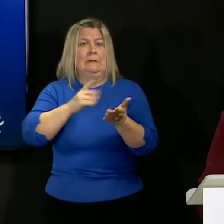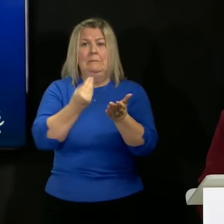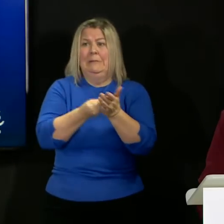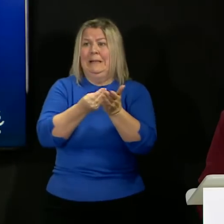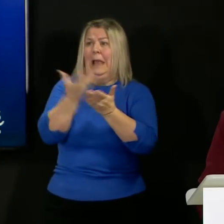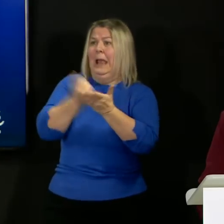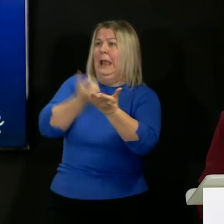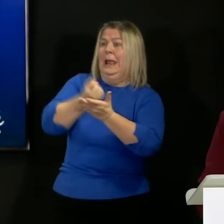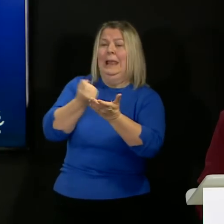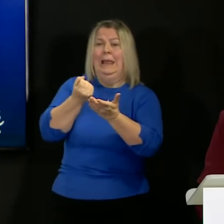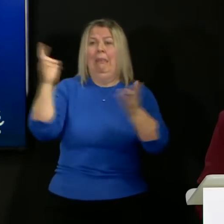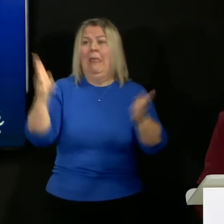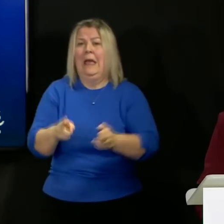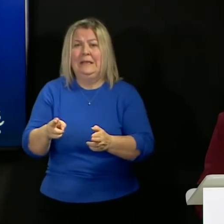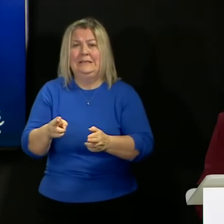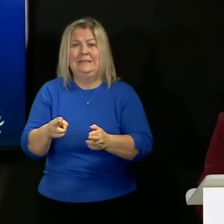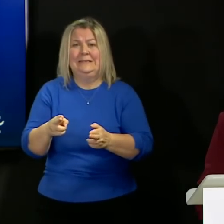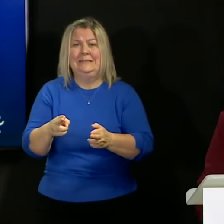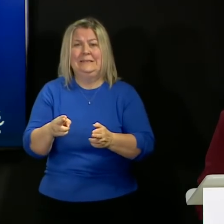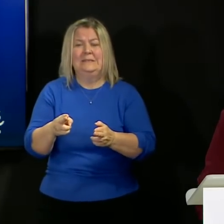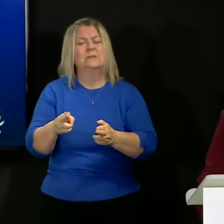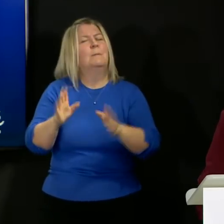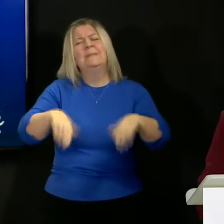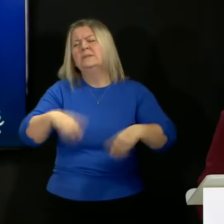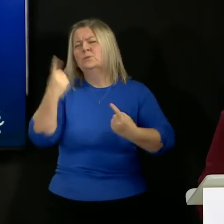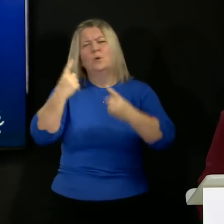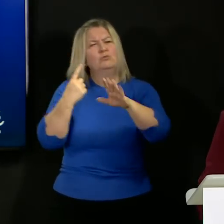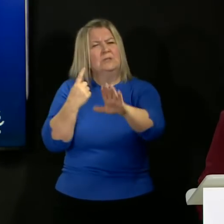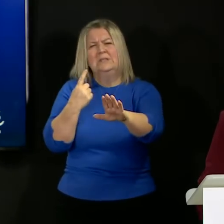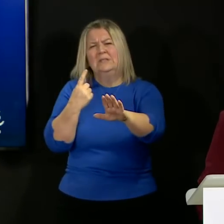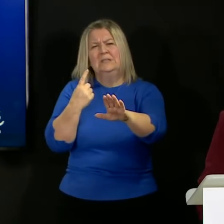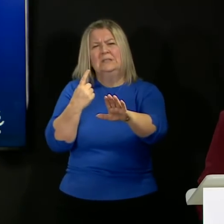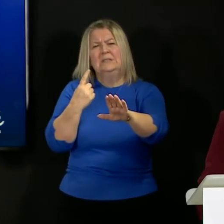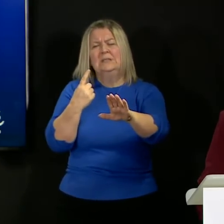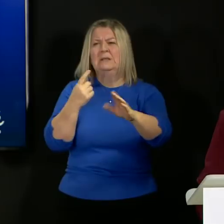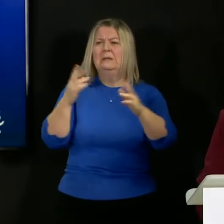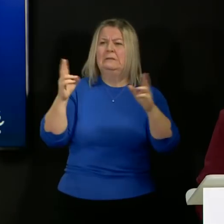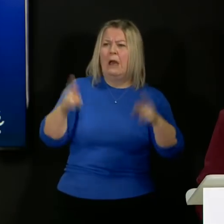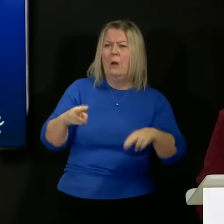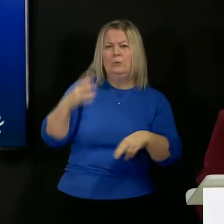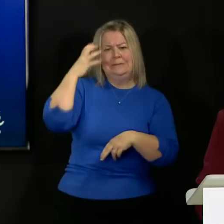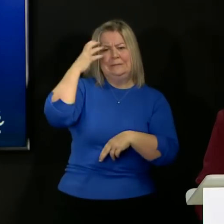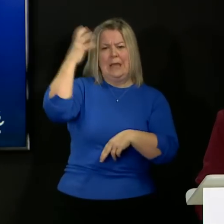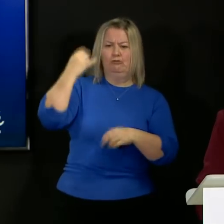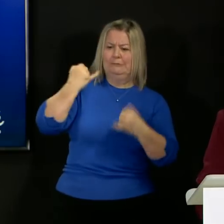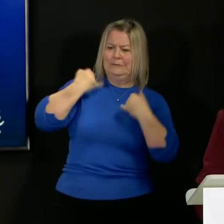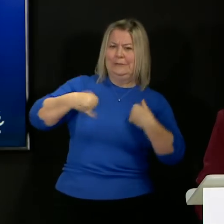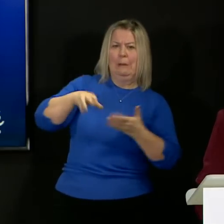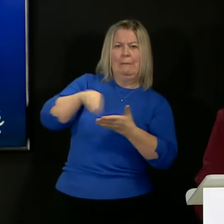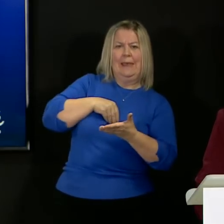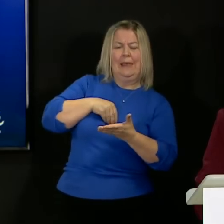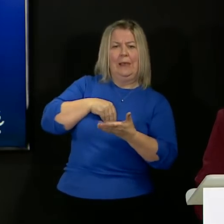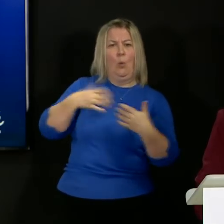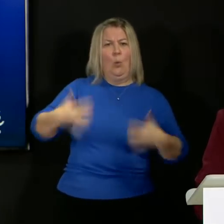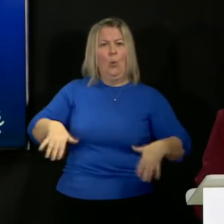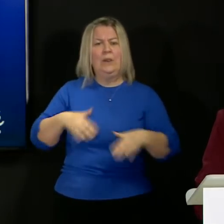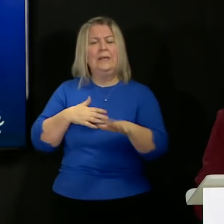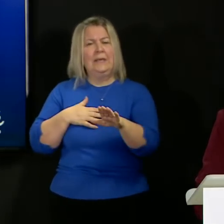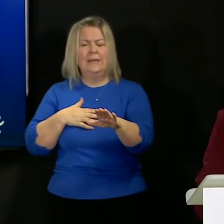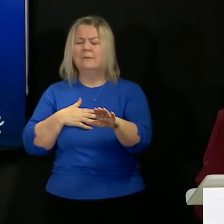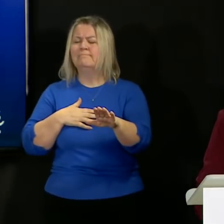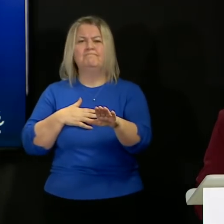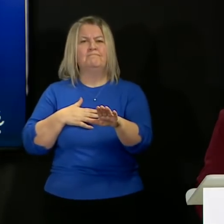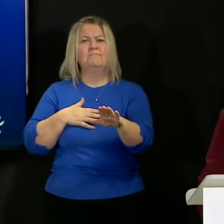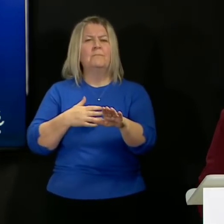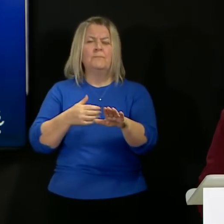every week reduces so significantly to only statutory sick pay. Now, there are, as you know, a number